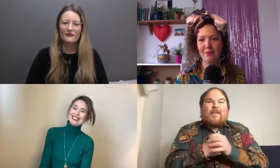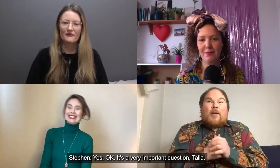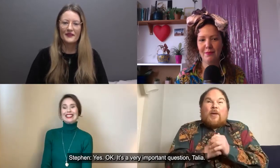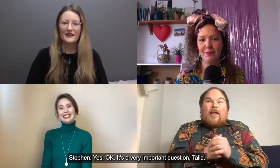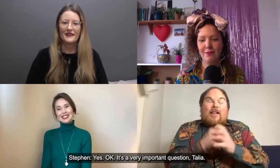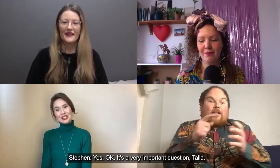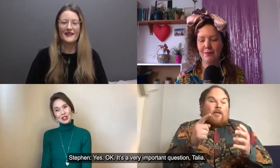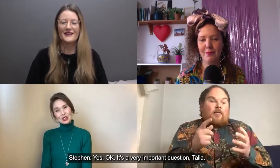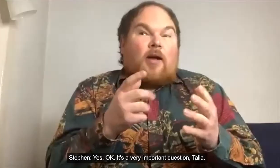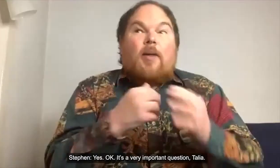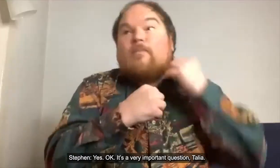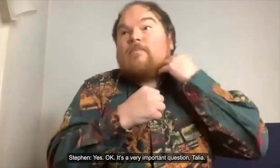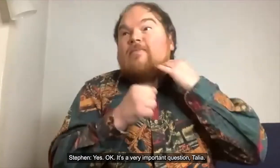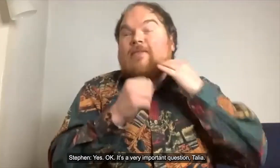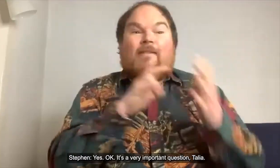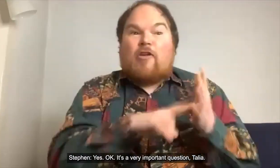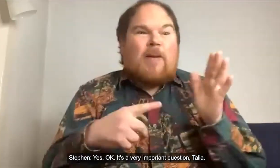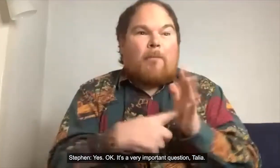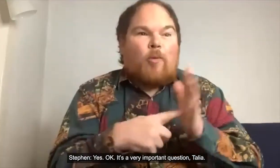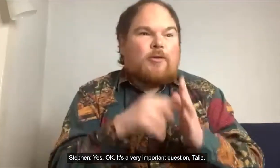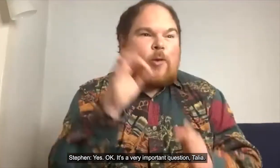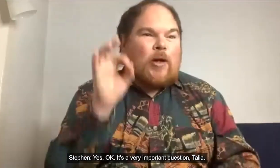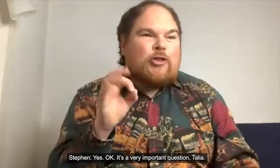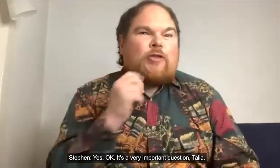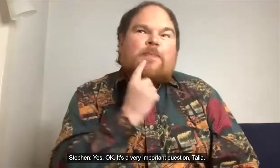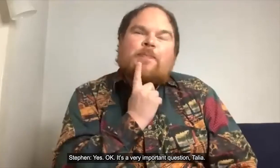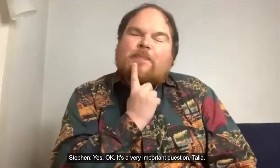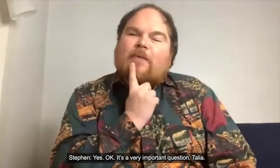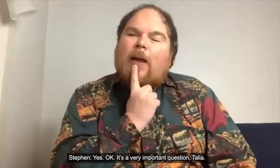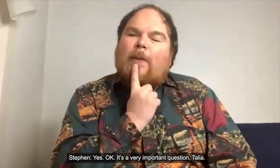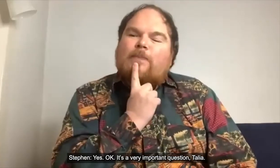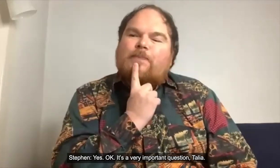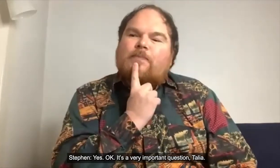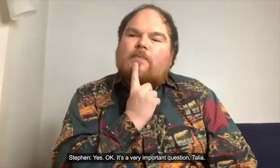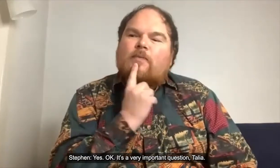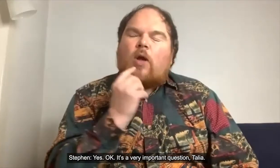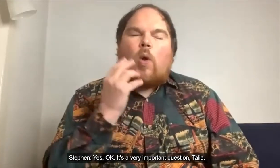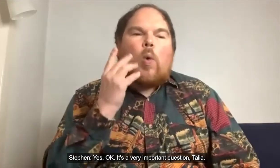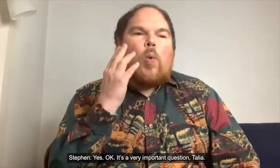yes okay well it's a very important question Talia